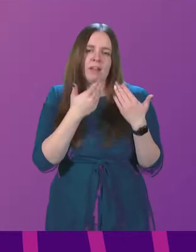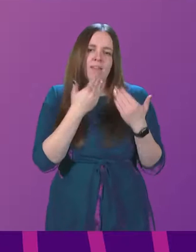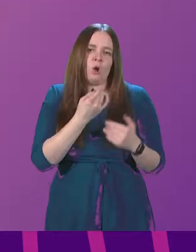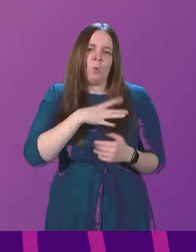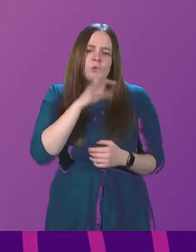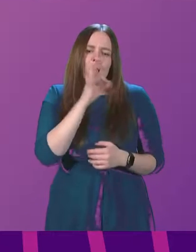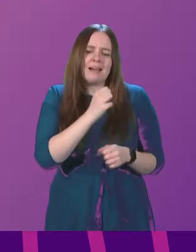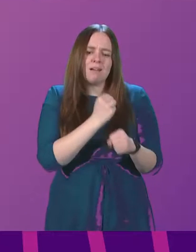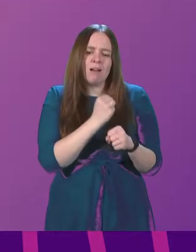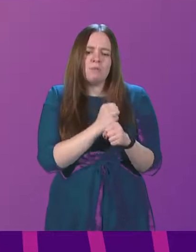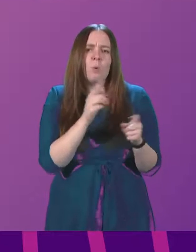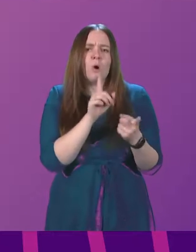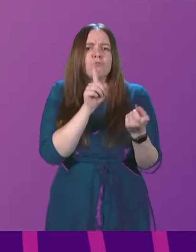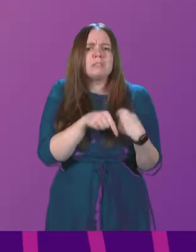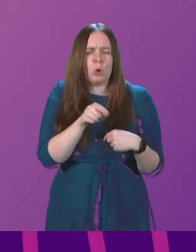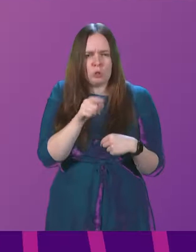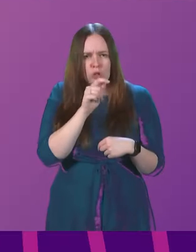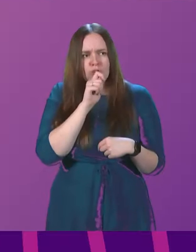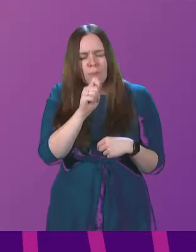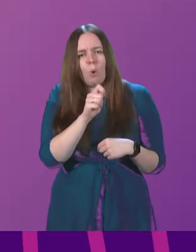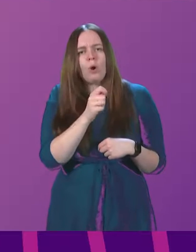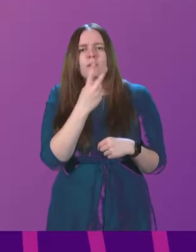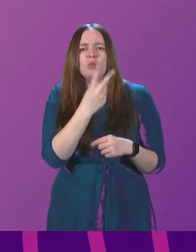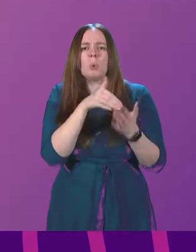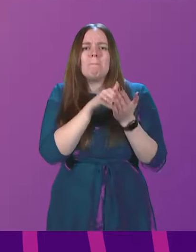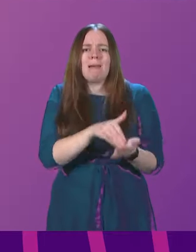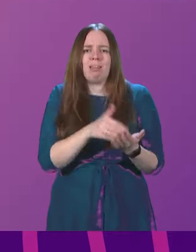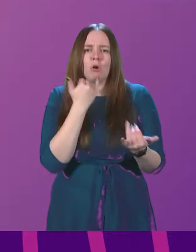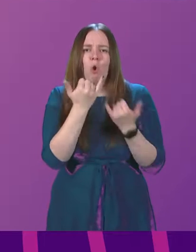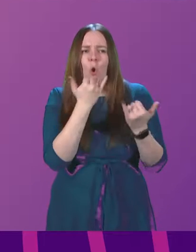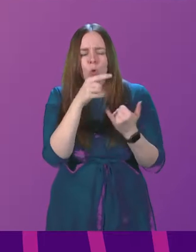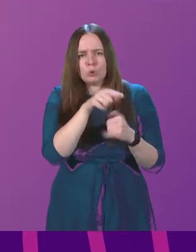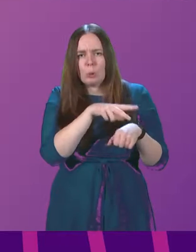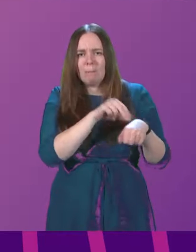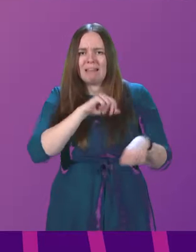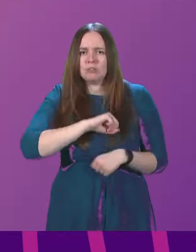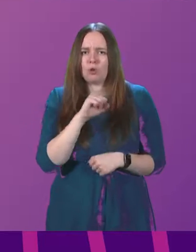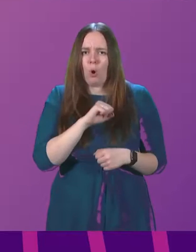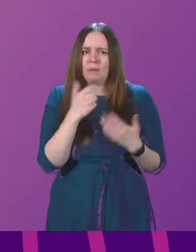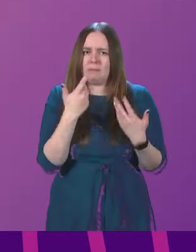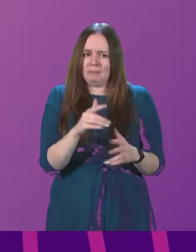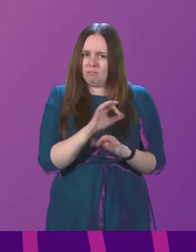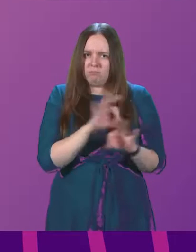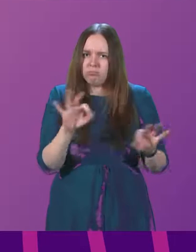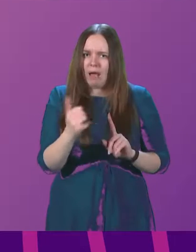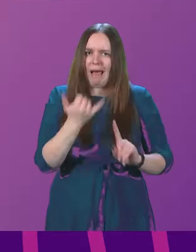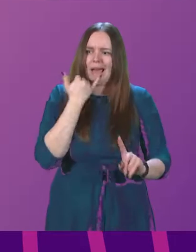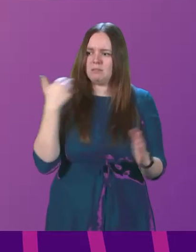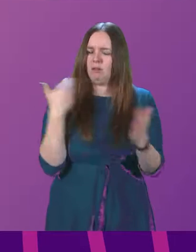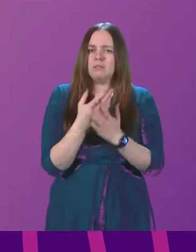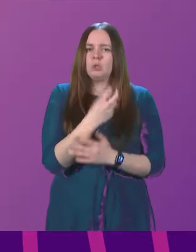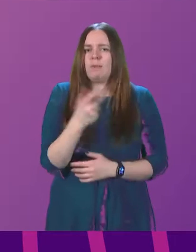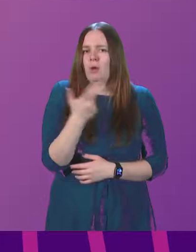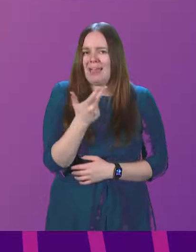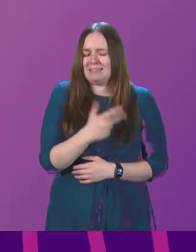its response is to reports that two million calls to Police Scotland have gone unanswered since 2018. Cabinet Secretary,